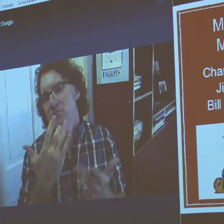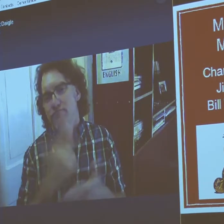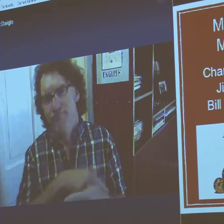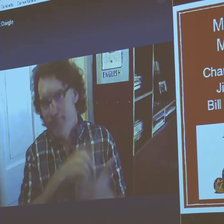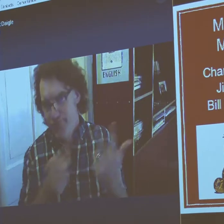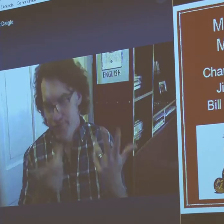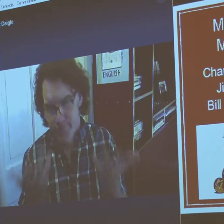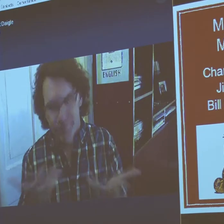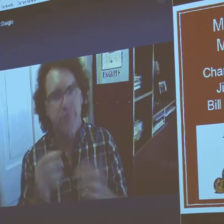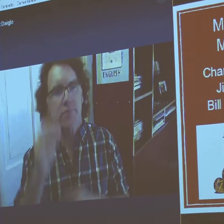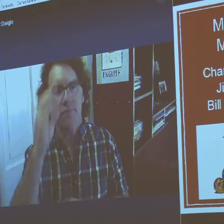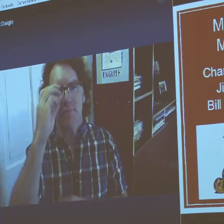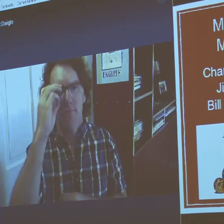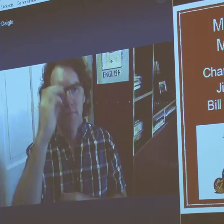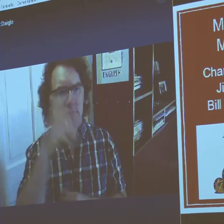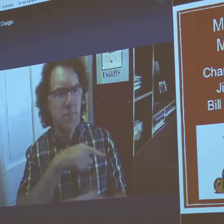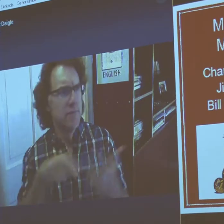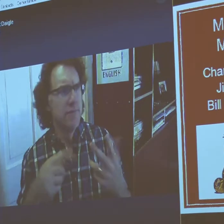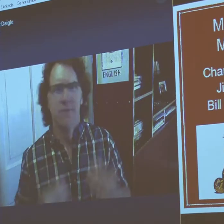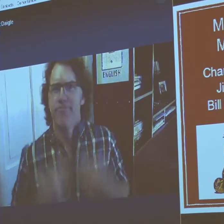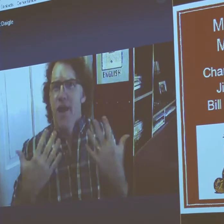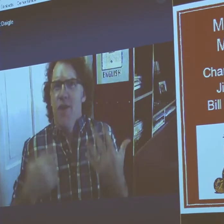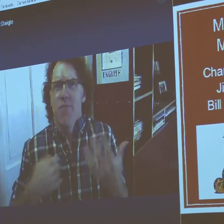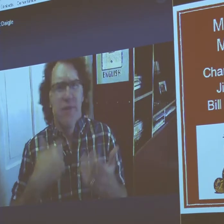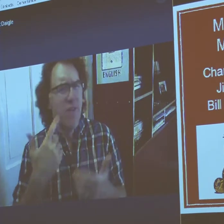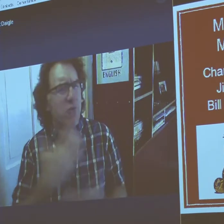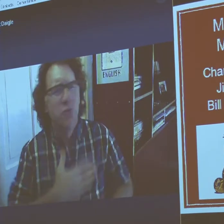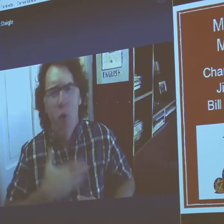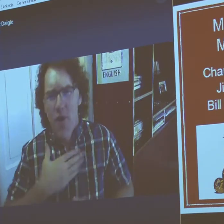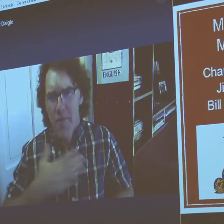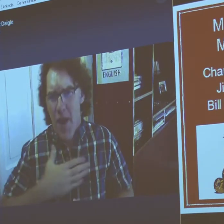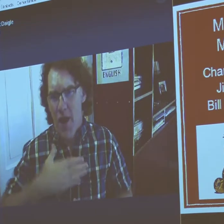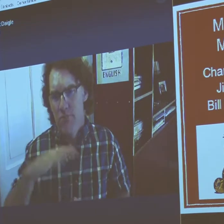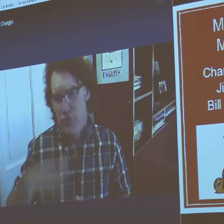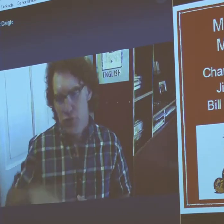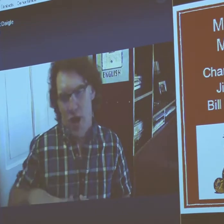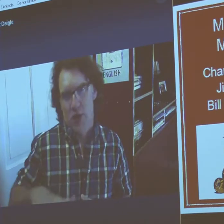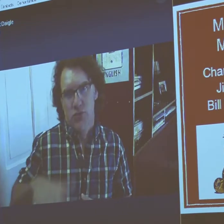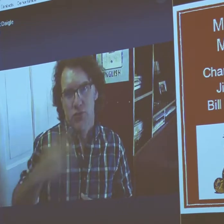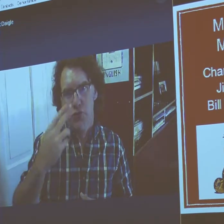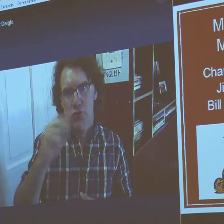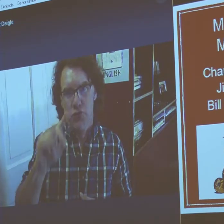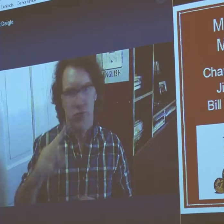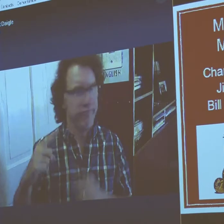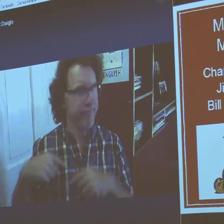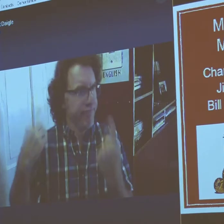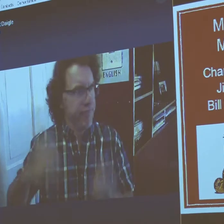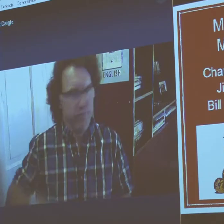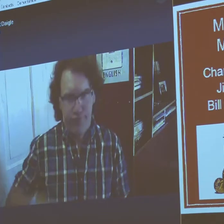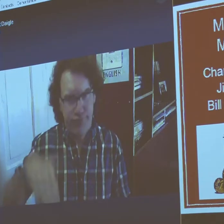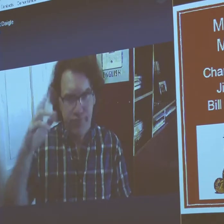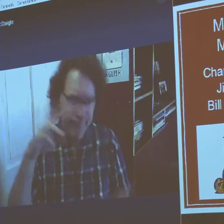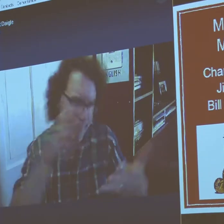Those were my role models. I loved those three cartoons. Those were my favorite. And they inspired me as a child.